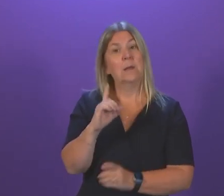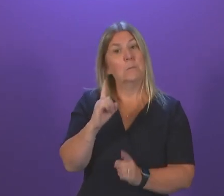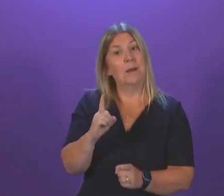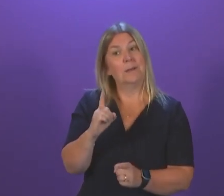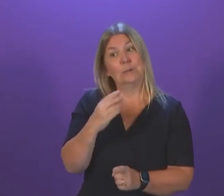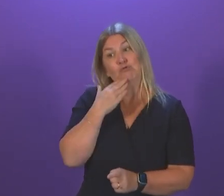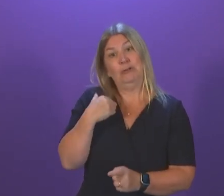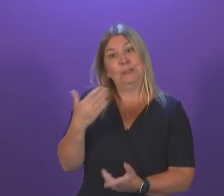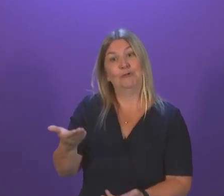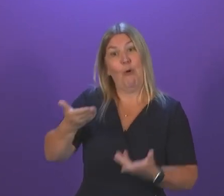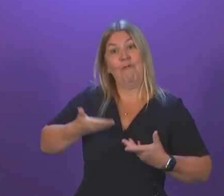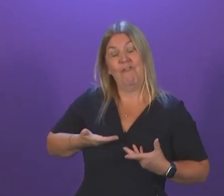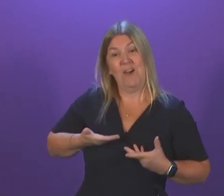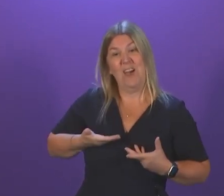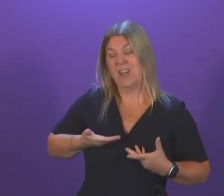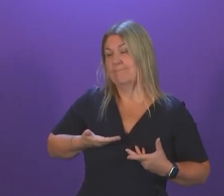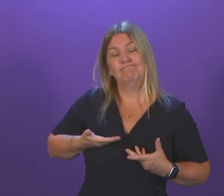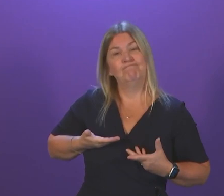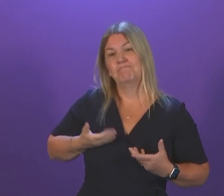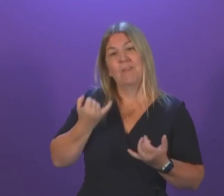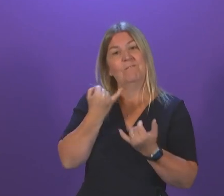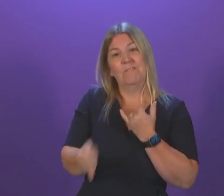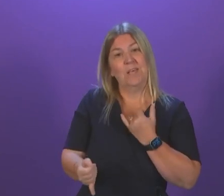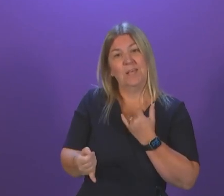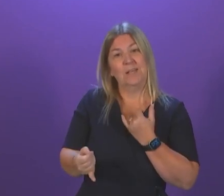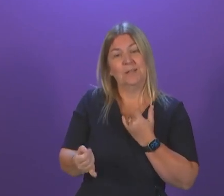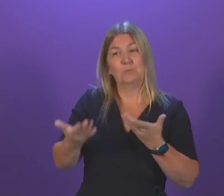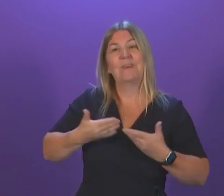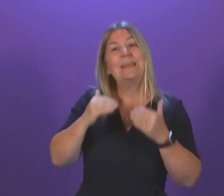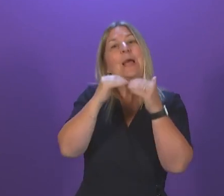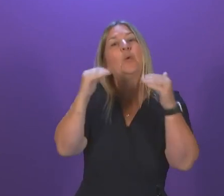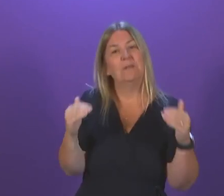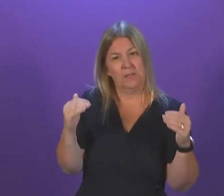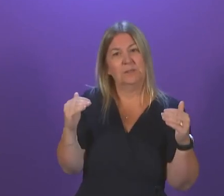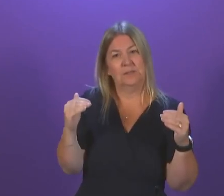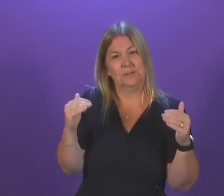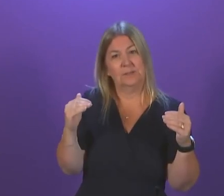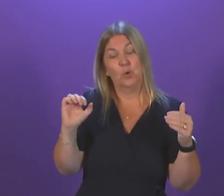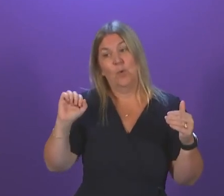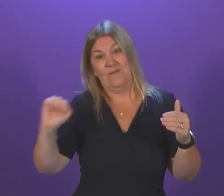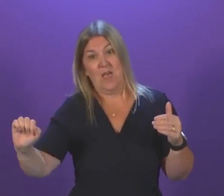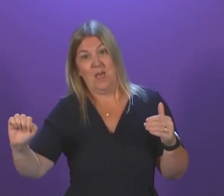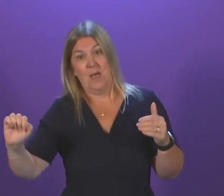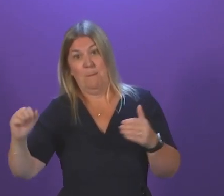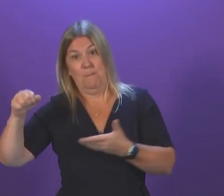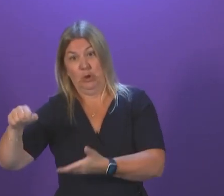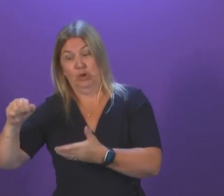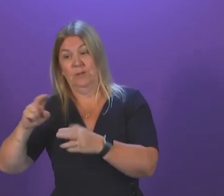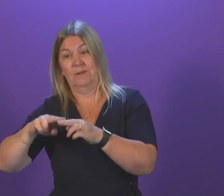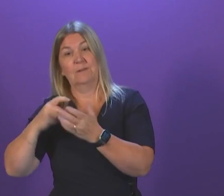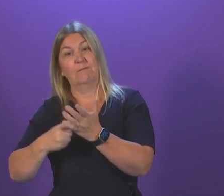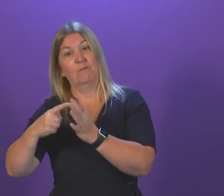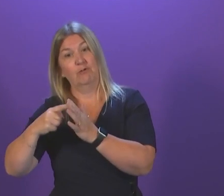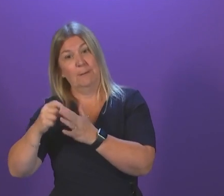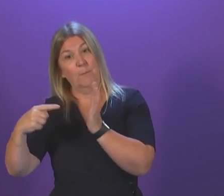offer failed to even provide an equivalent to what they are making available to free ports in England. So if the UK